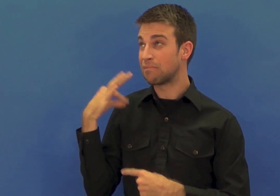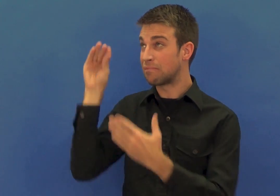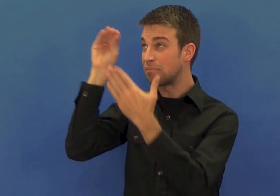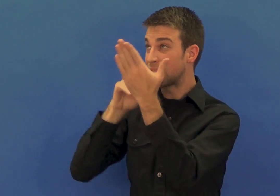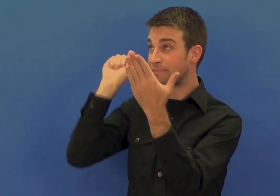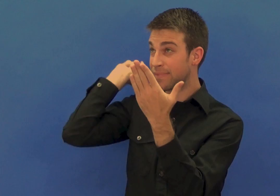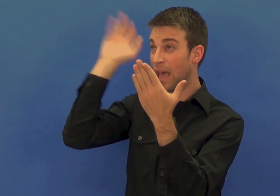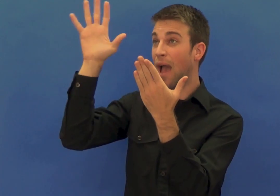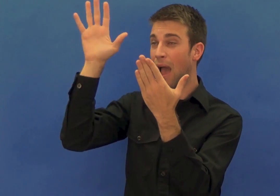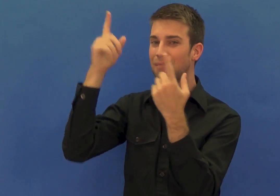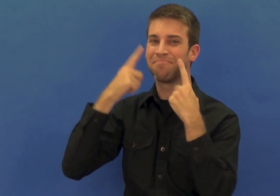throughout the country.